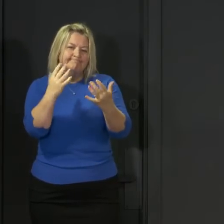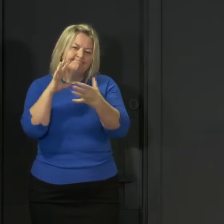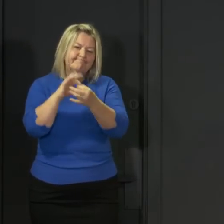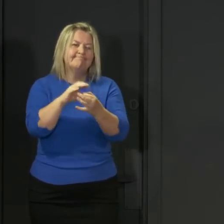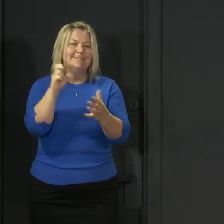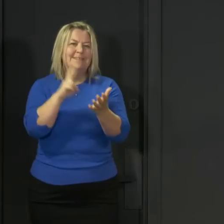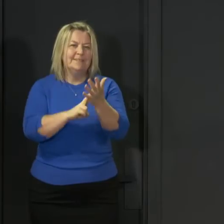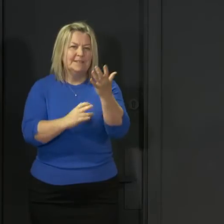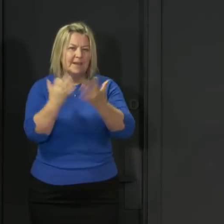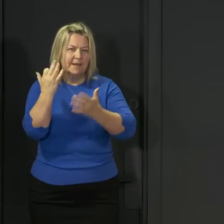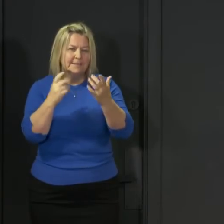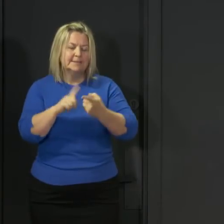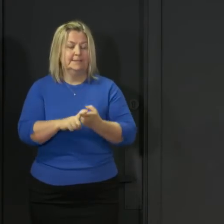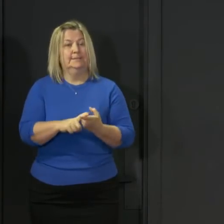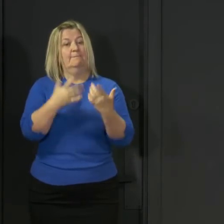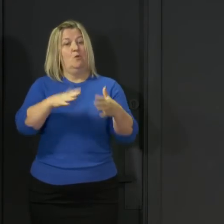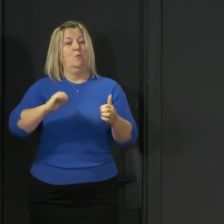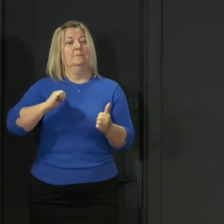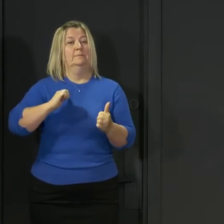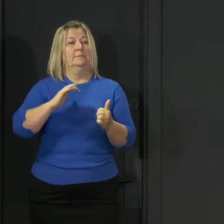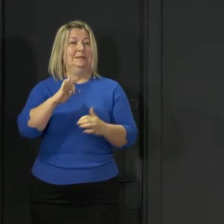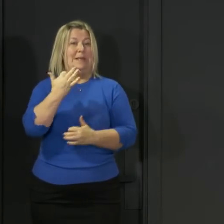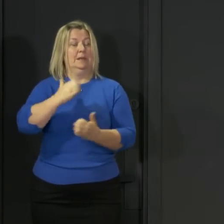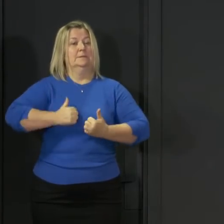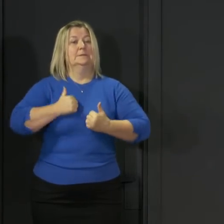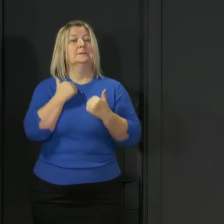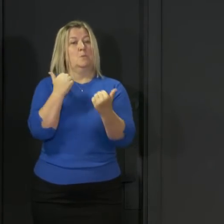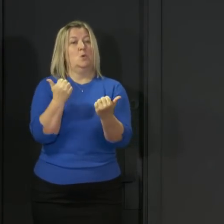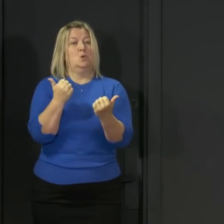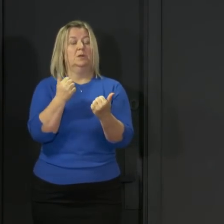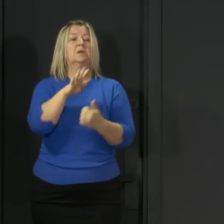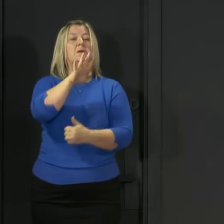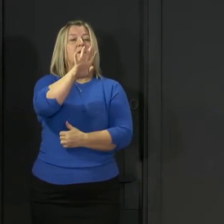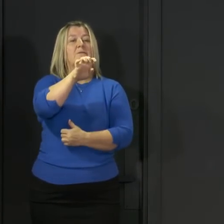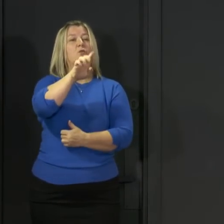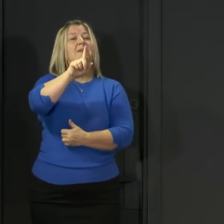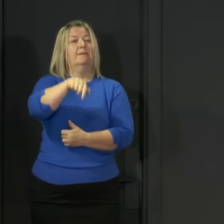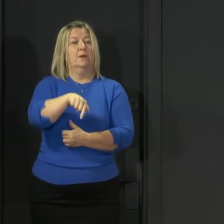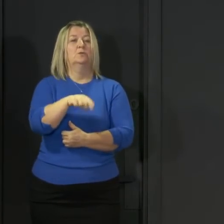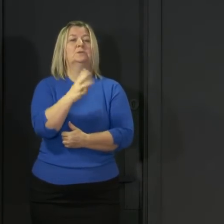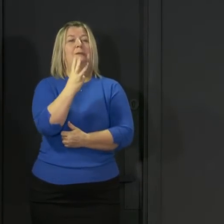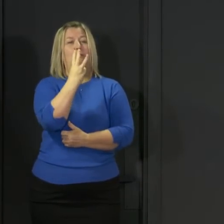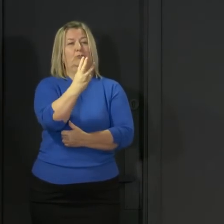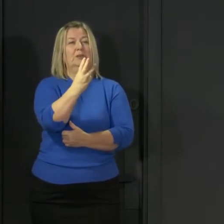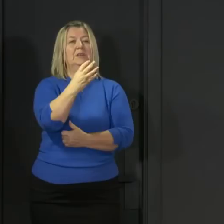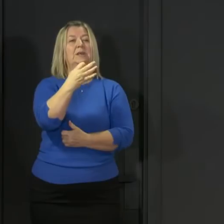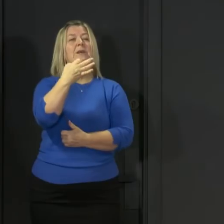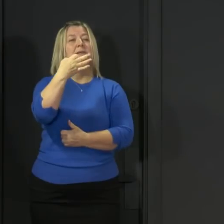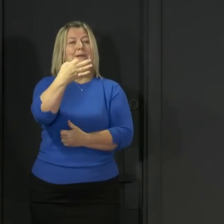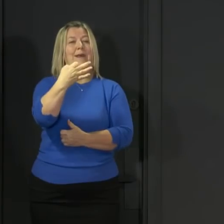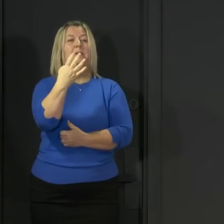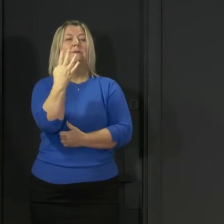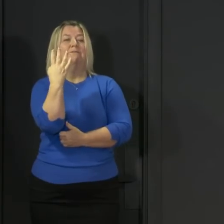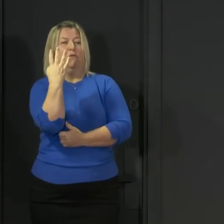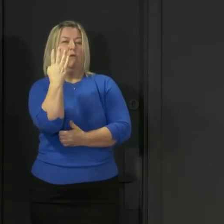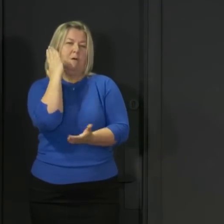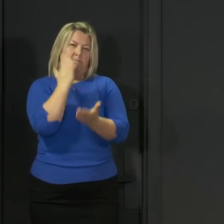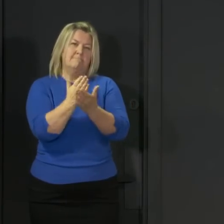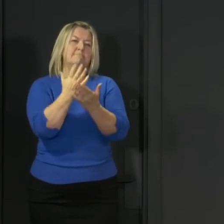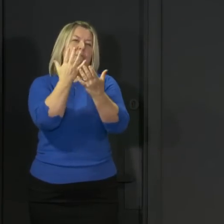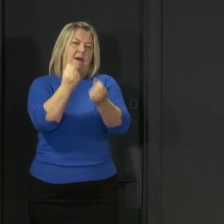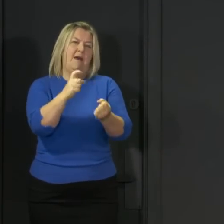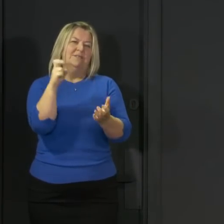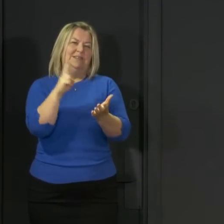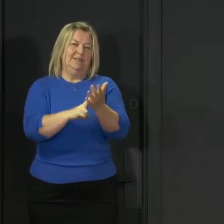-19. As at nine o'clock this morning, there have been 14,394 positive cases confirmed,